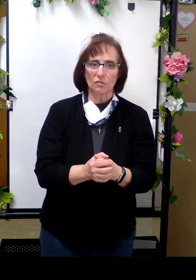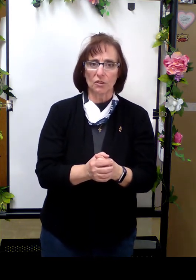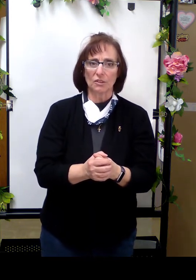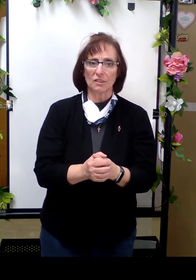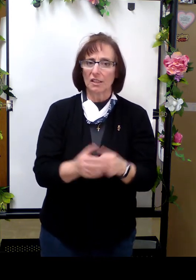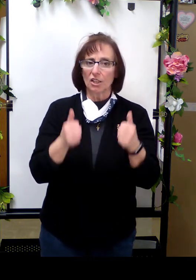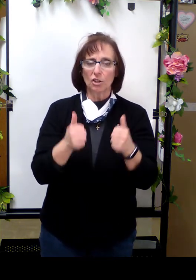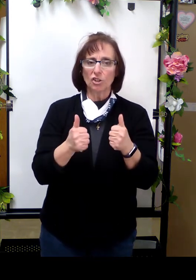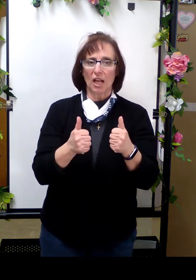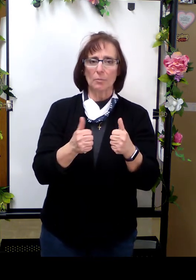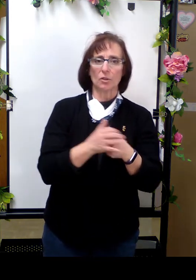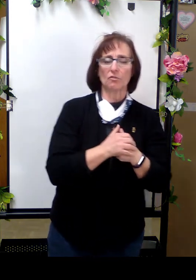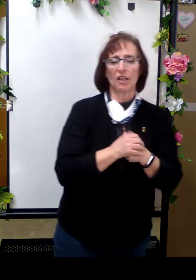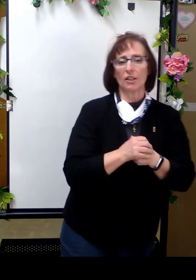verse. Good job so far.